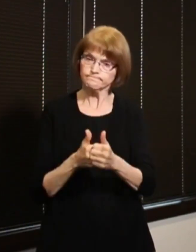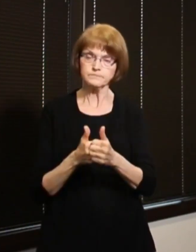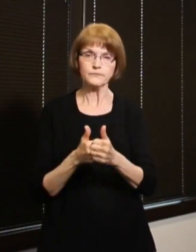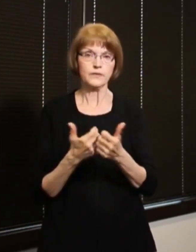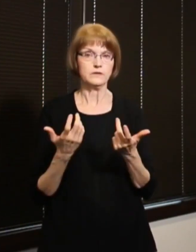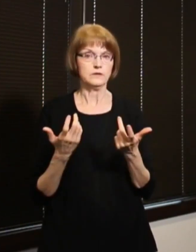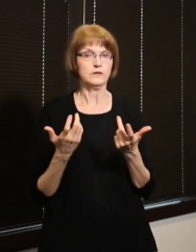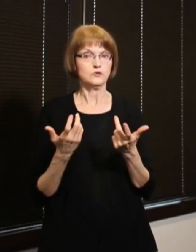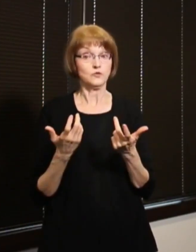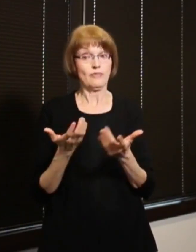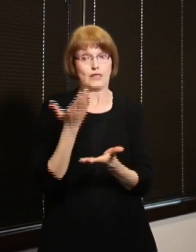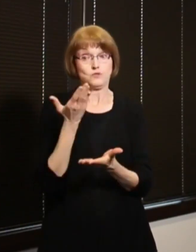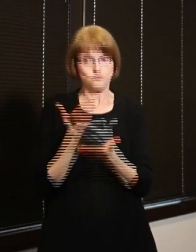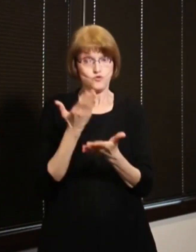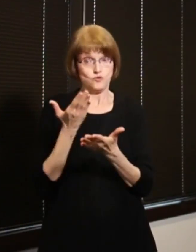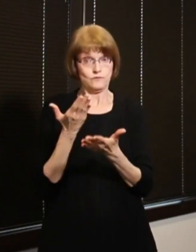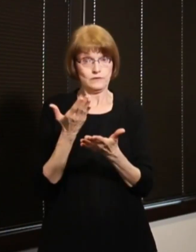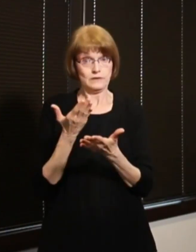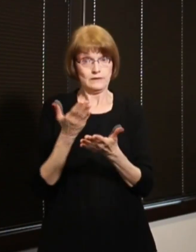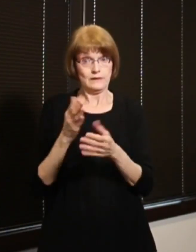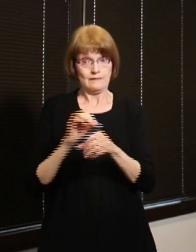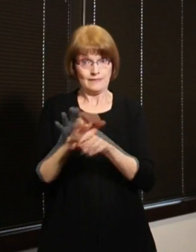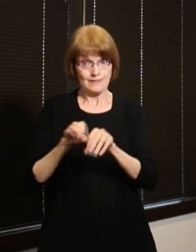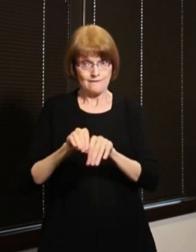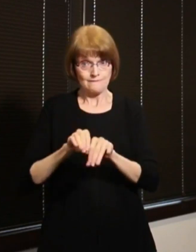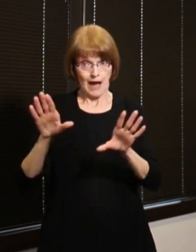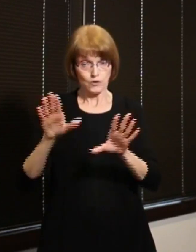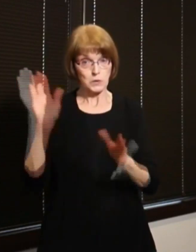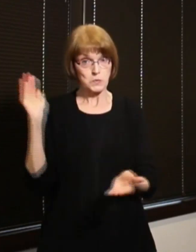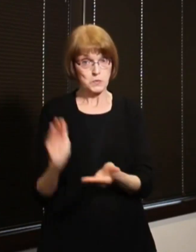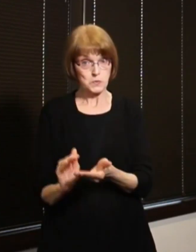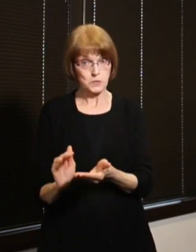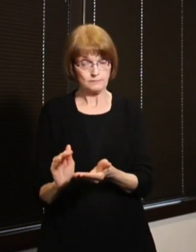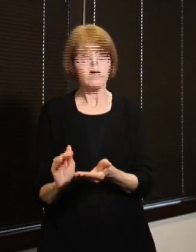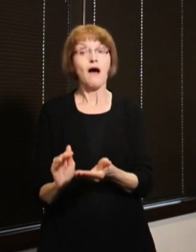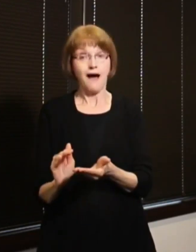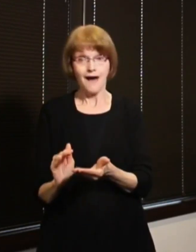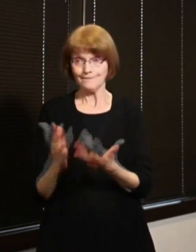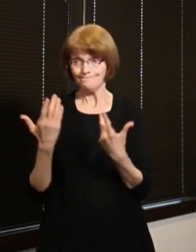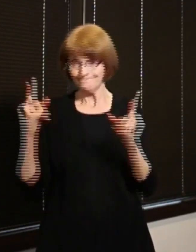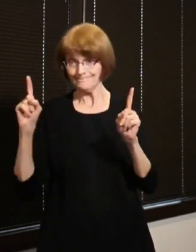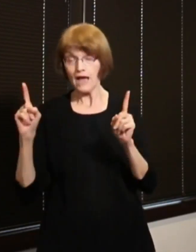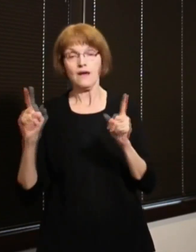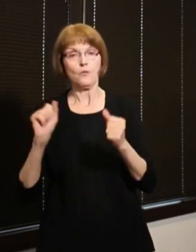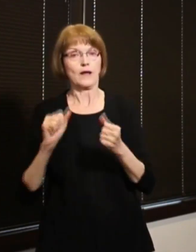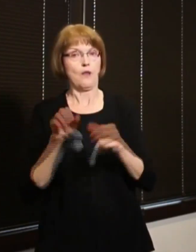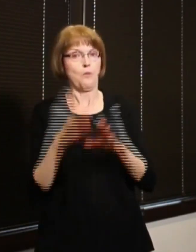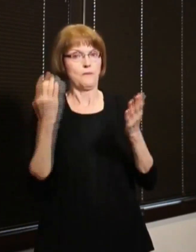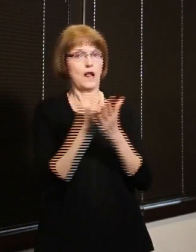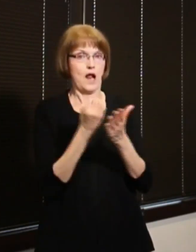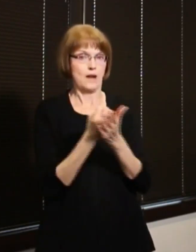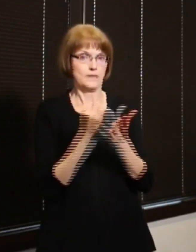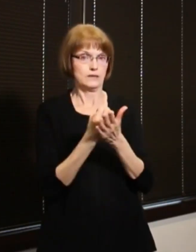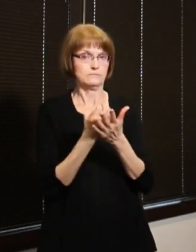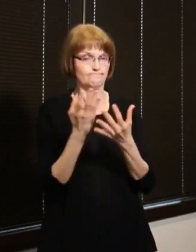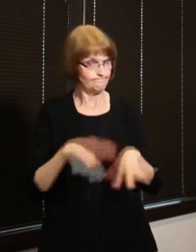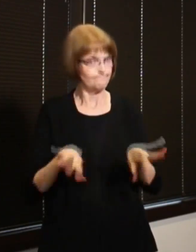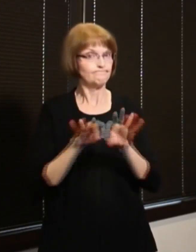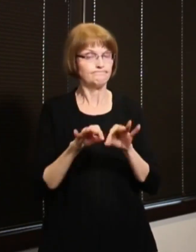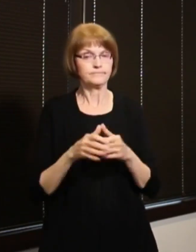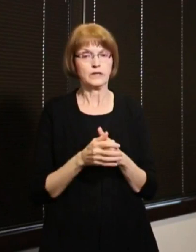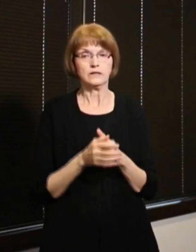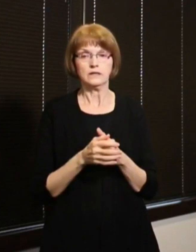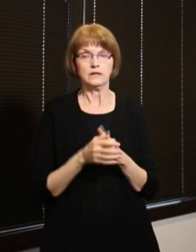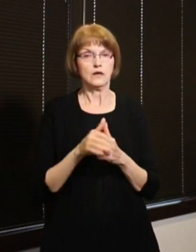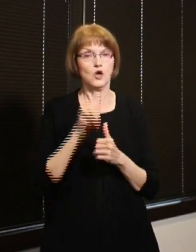the spread of the virus, which is critical to reopening the economy. And we want to make sure that we don't go